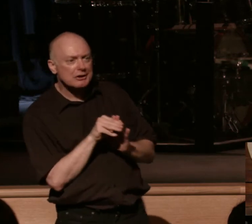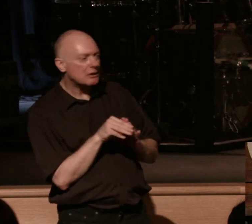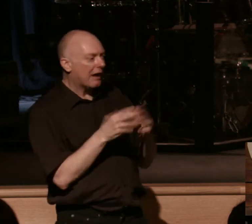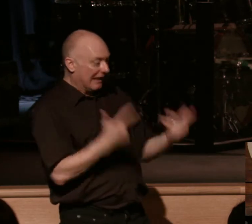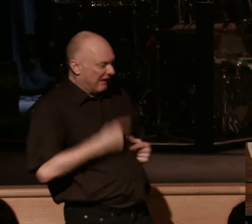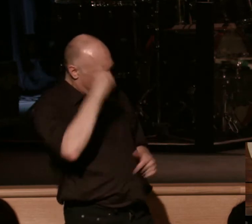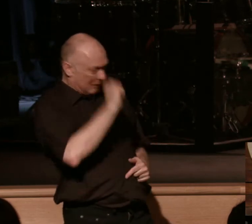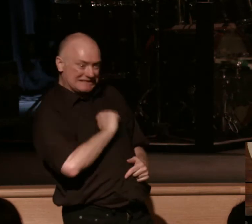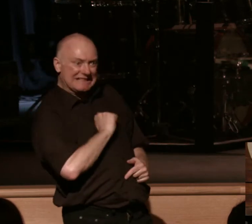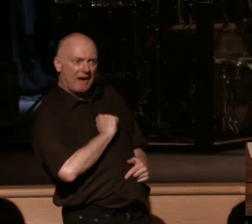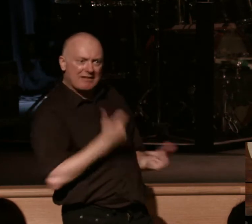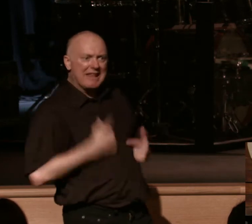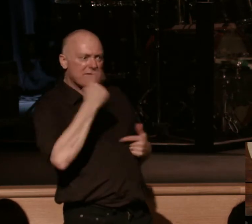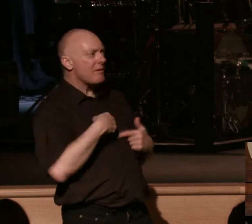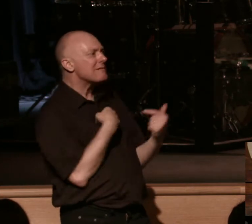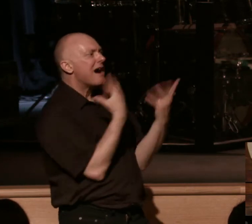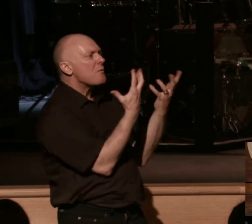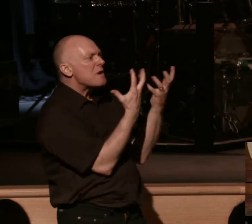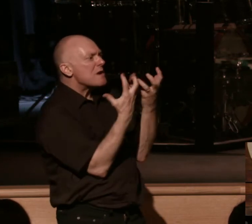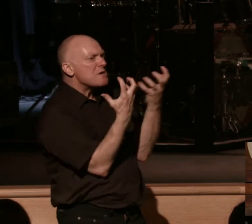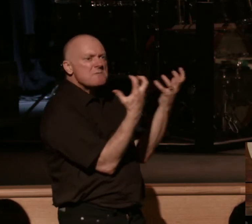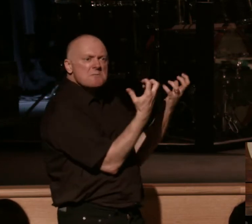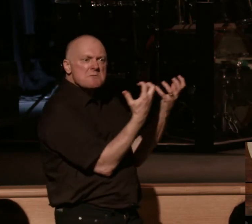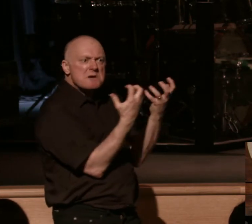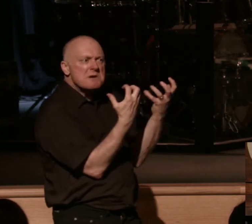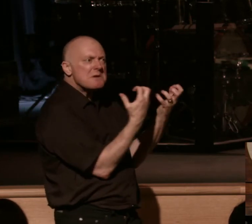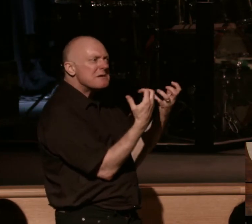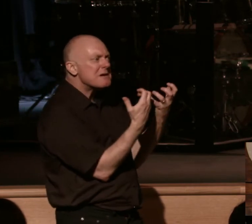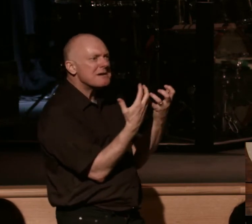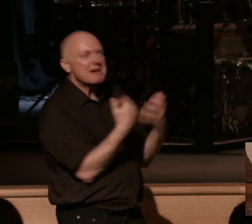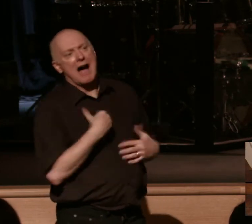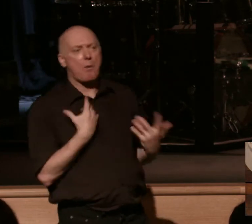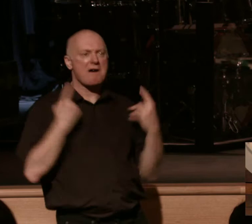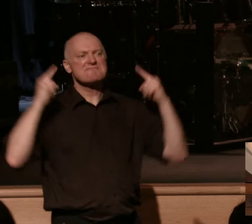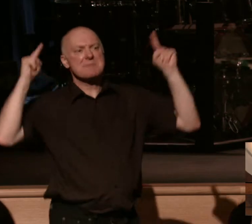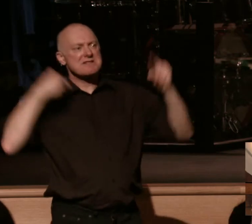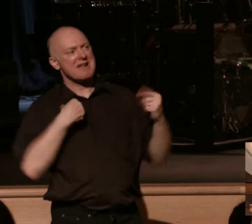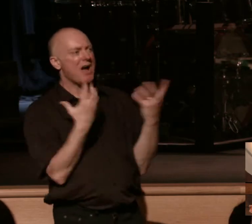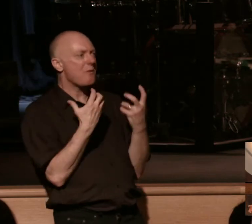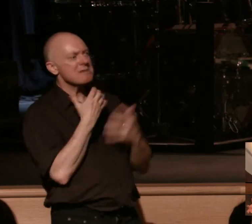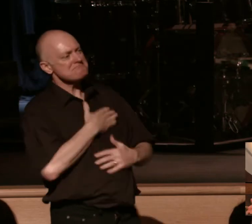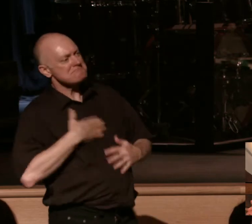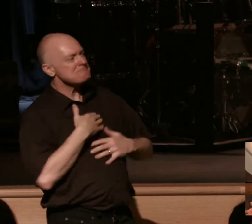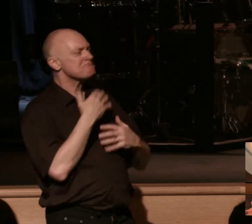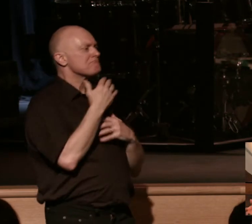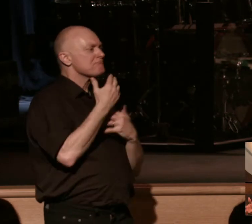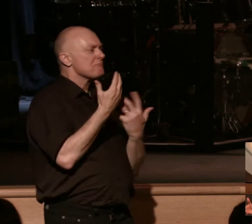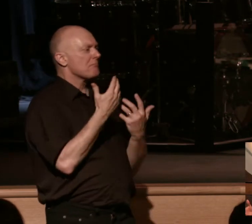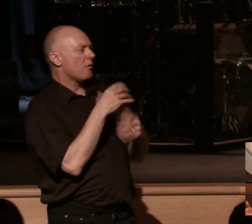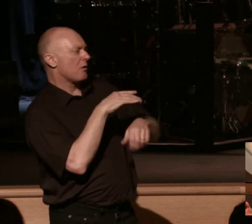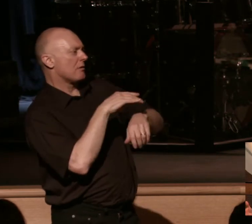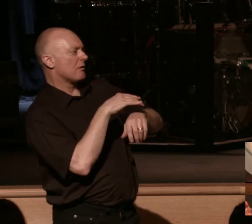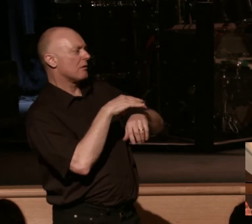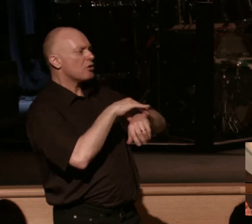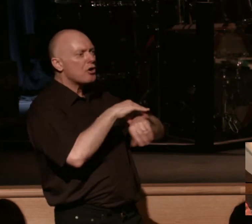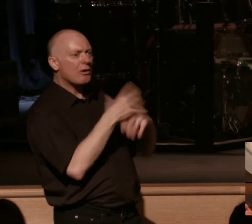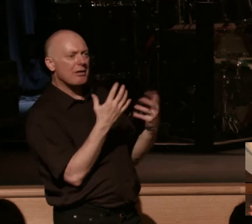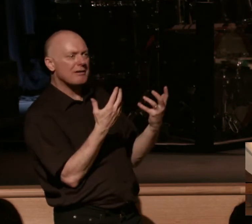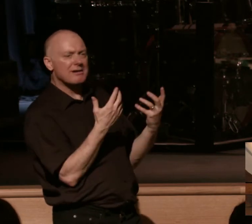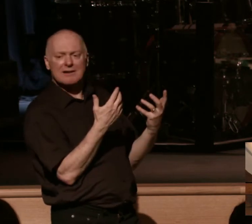We live for material possessions. We live for personal fame. We live for the here and now pleasure of the moment. Give me more leisure. I'll be happy. That's not